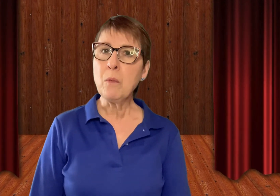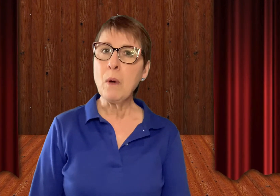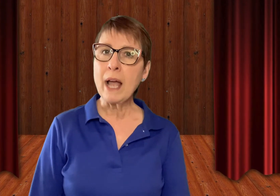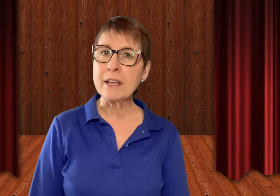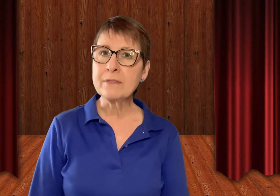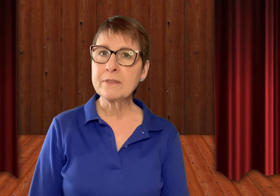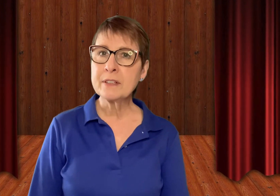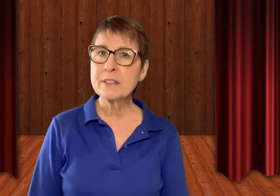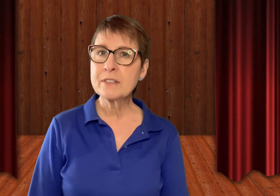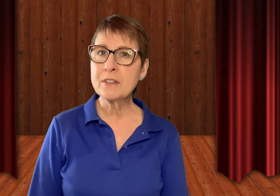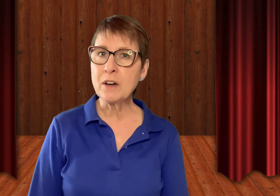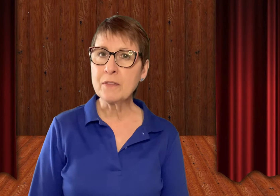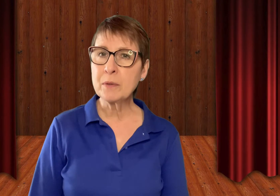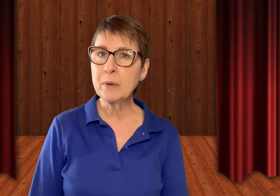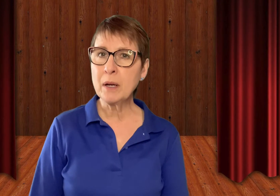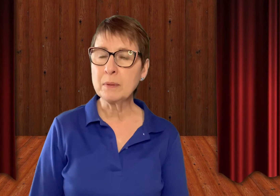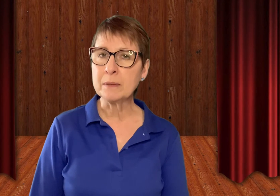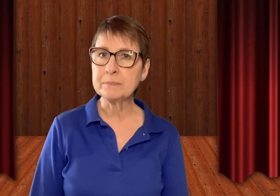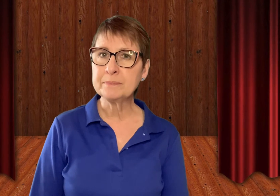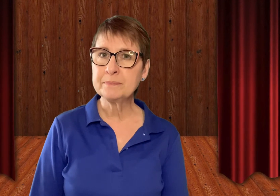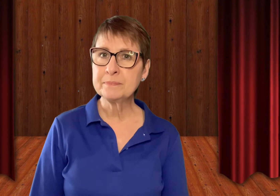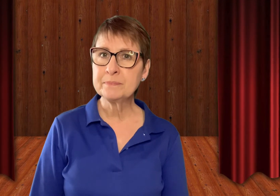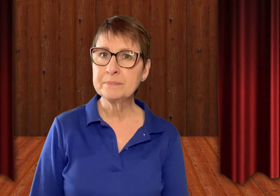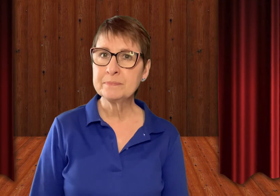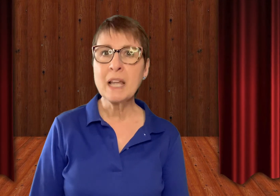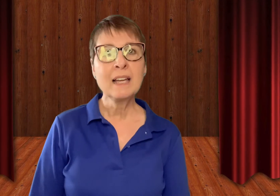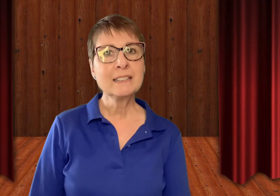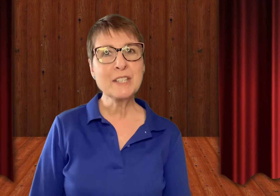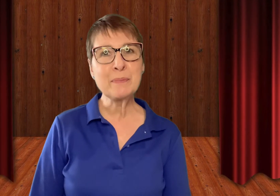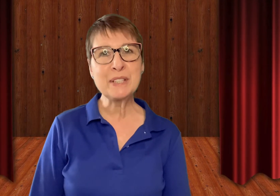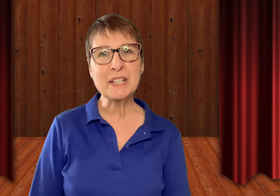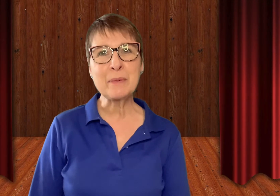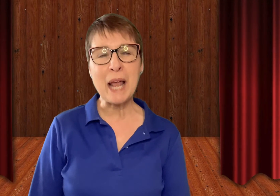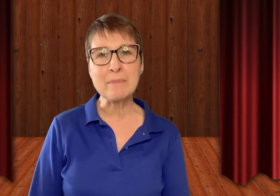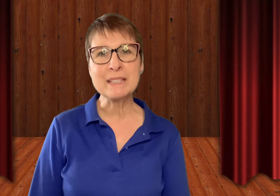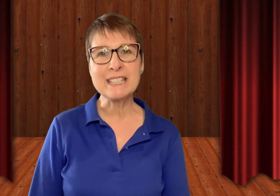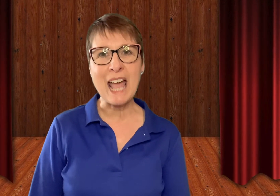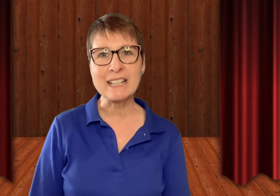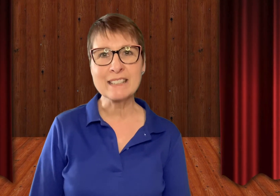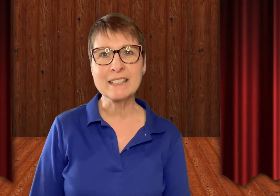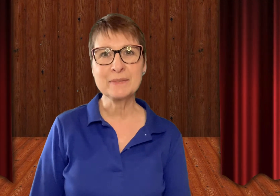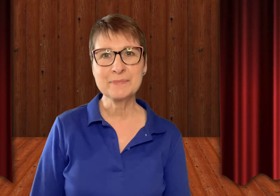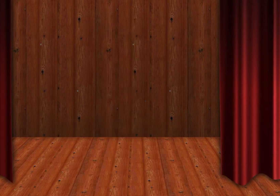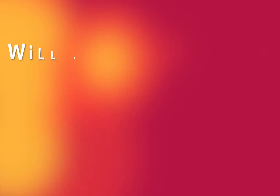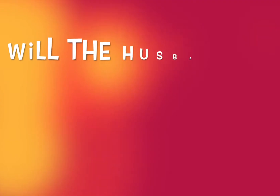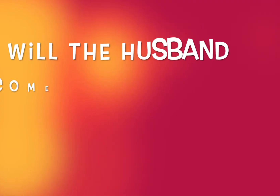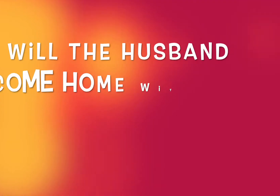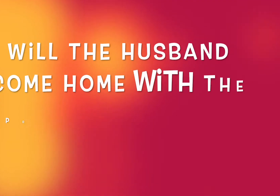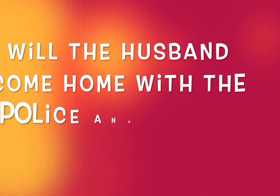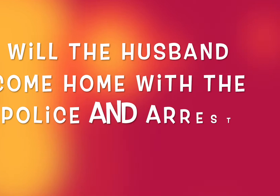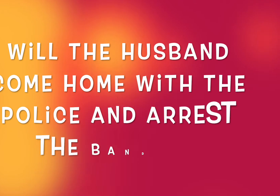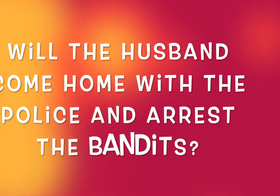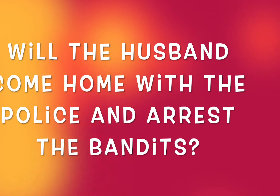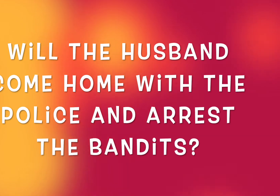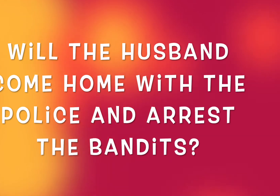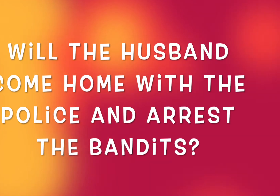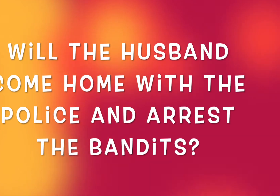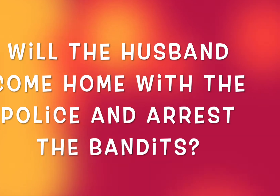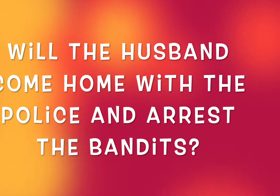wife solve her problem? Let's predict what happens next. Will the husband come